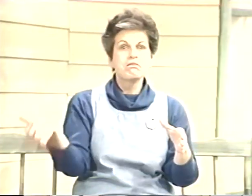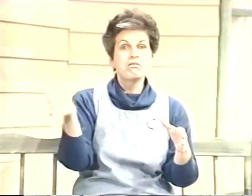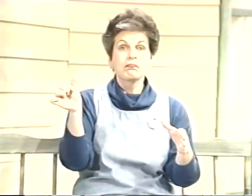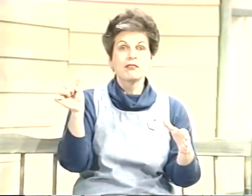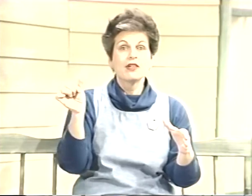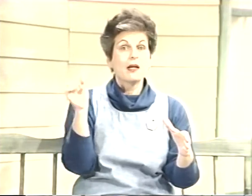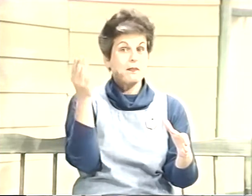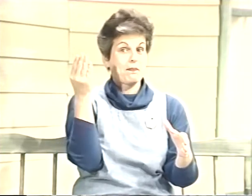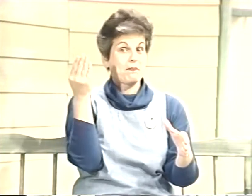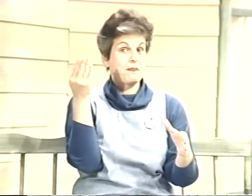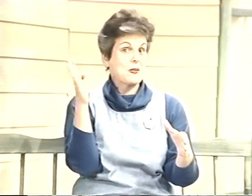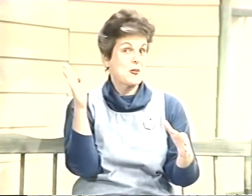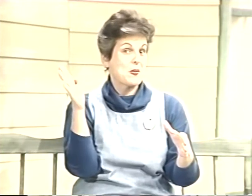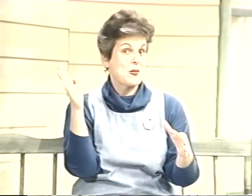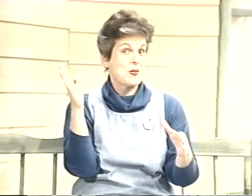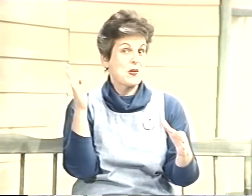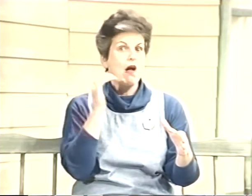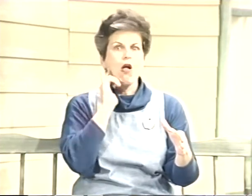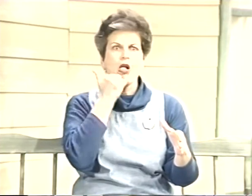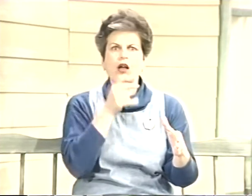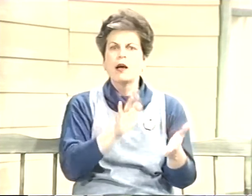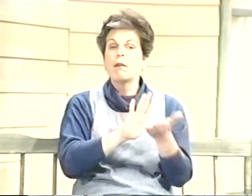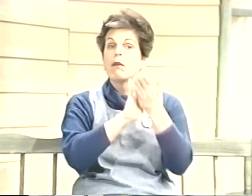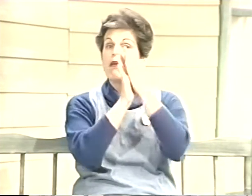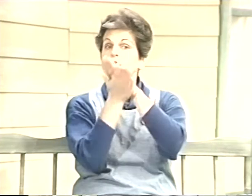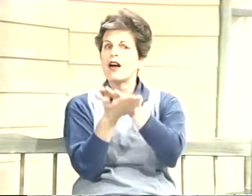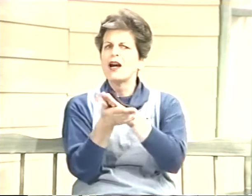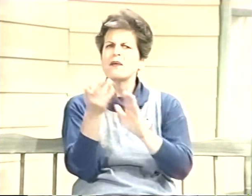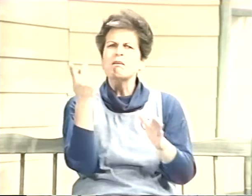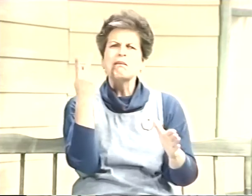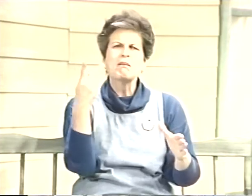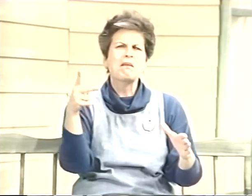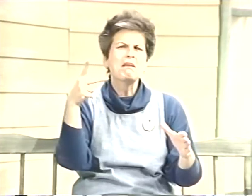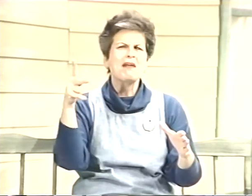So I added some blue, it became purple.